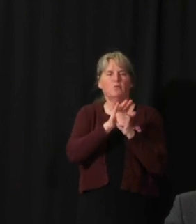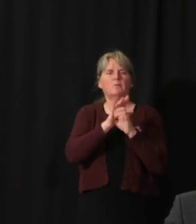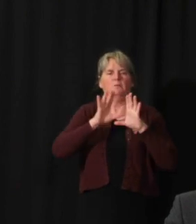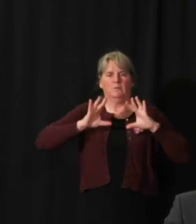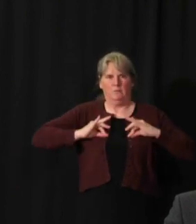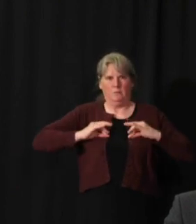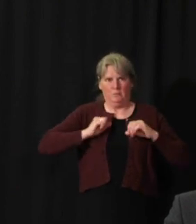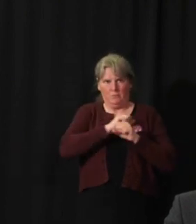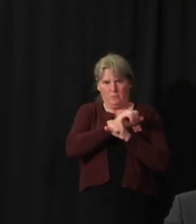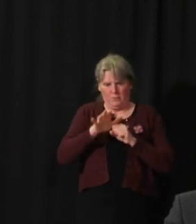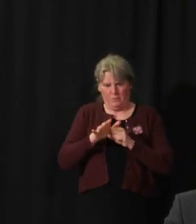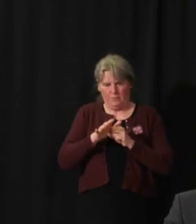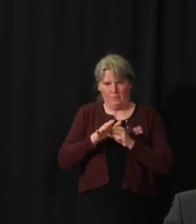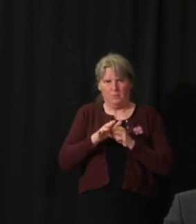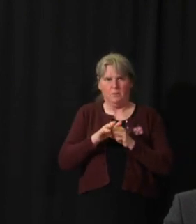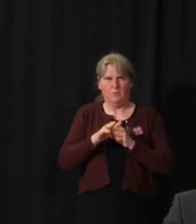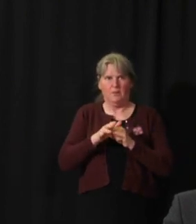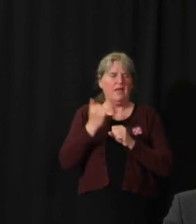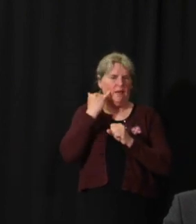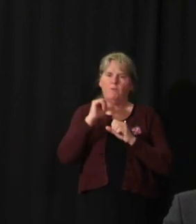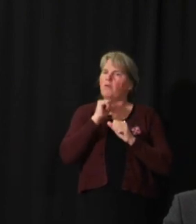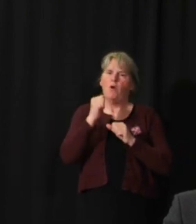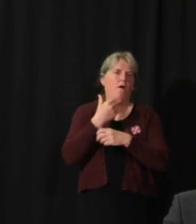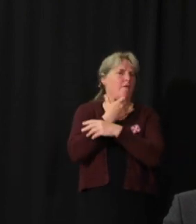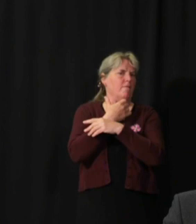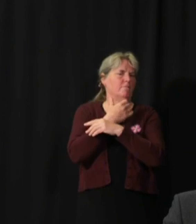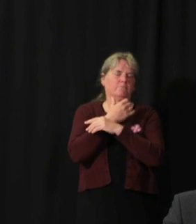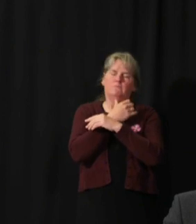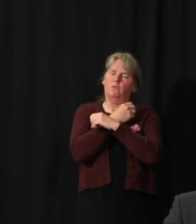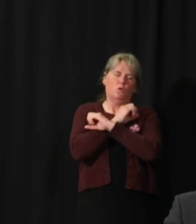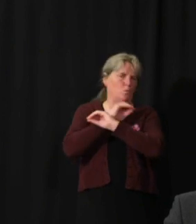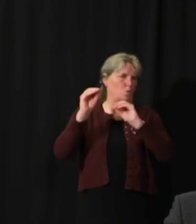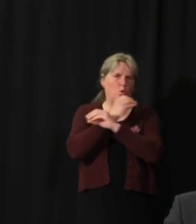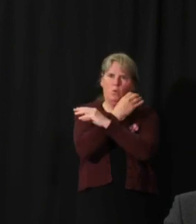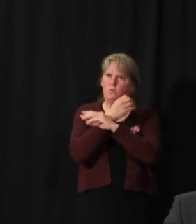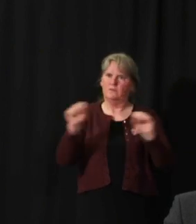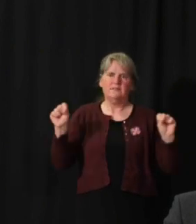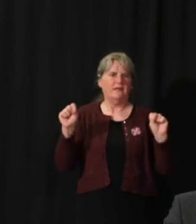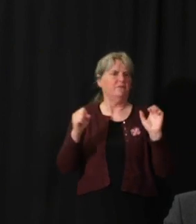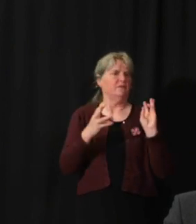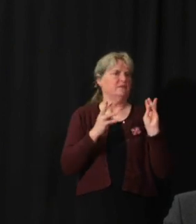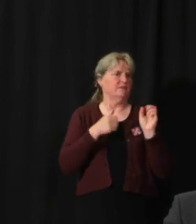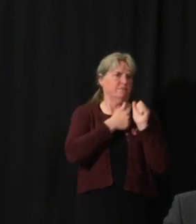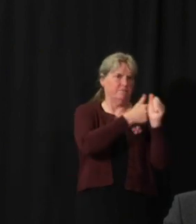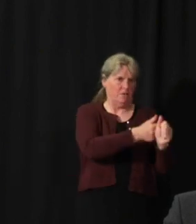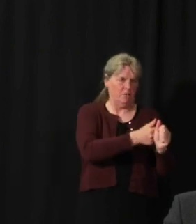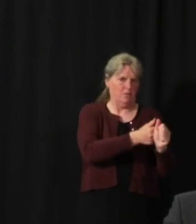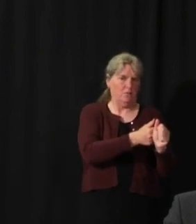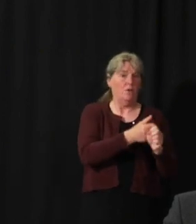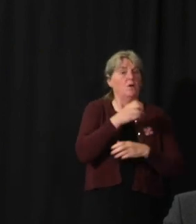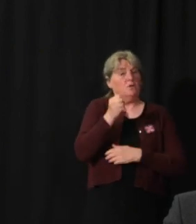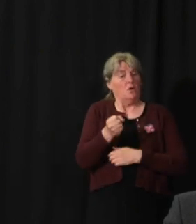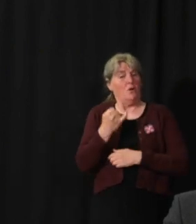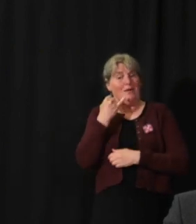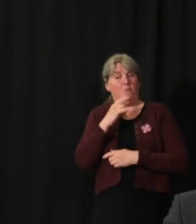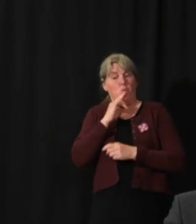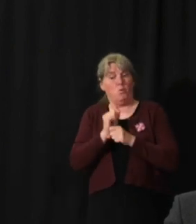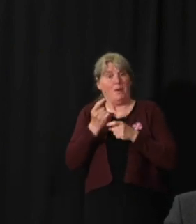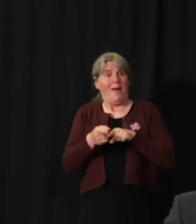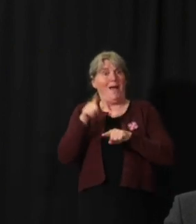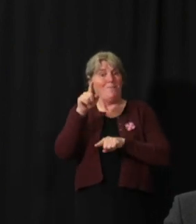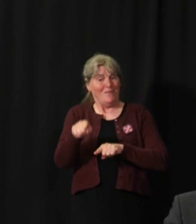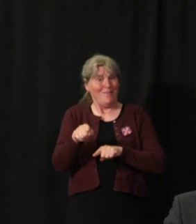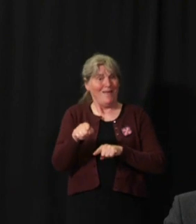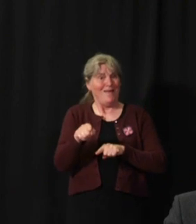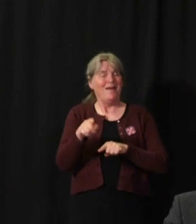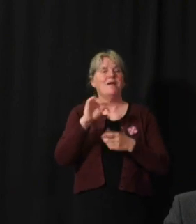turn could mean as many as 77 cases by that day requiring